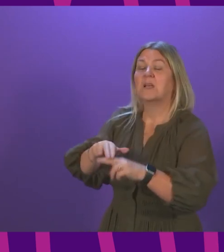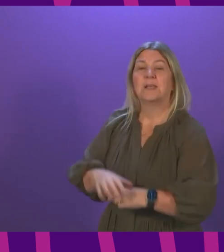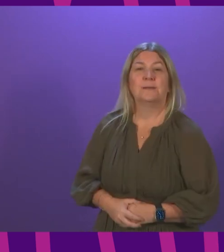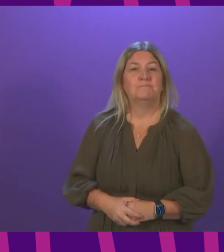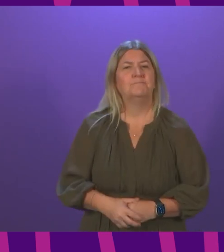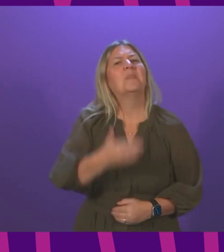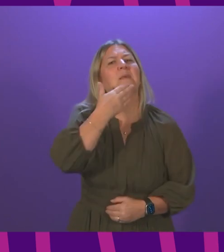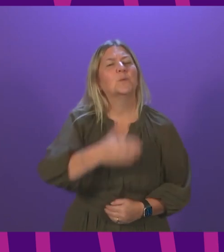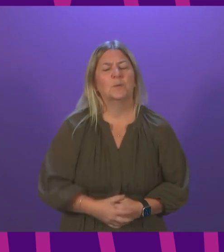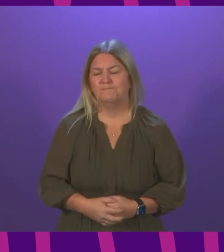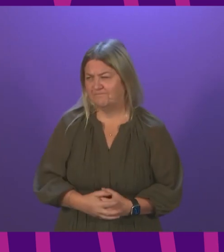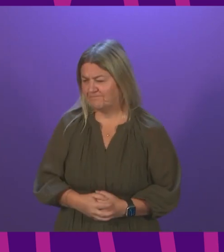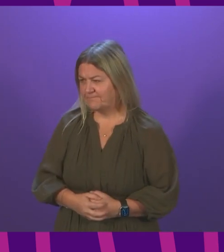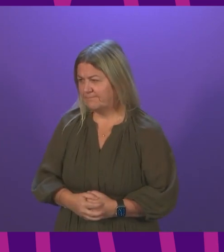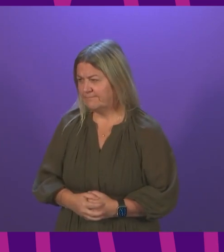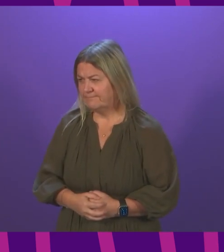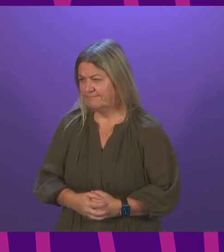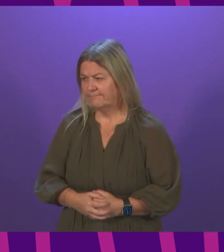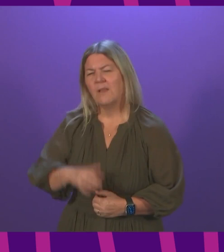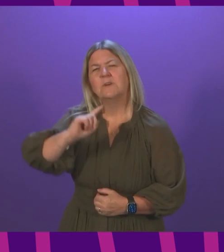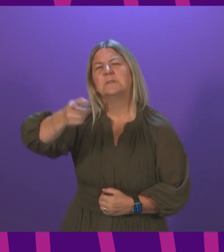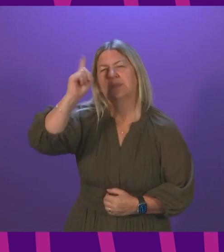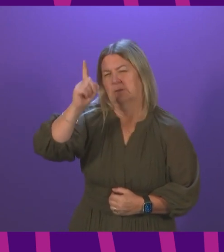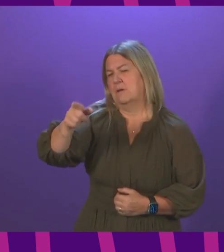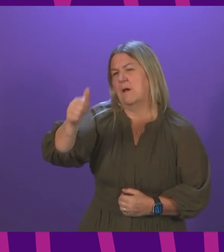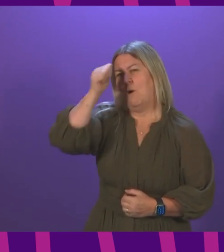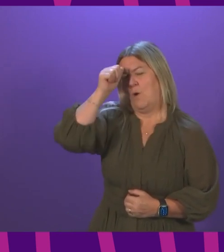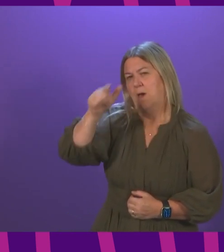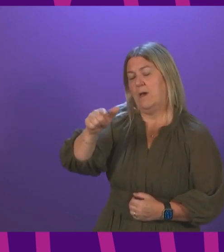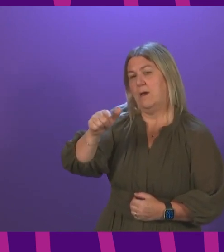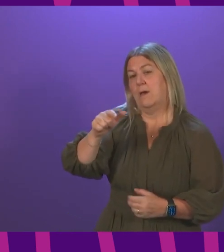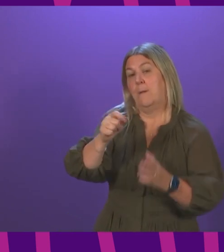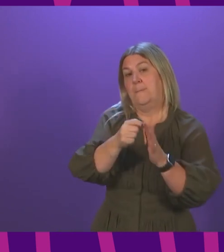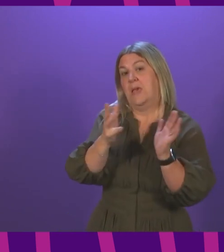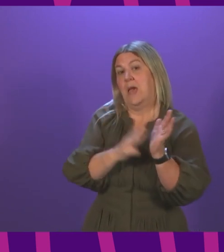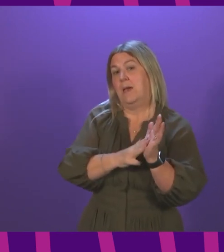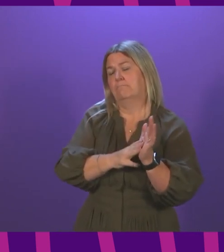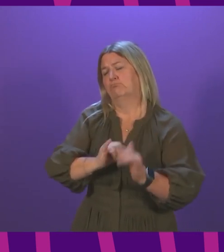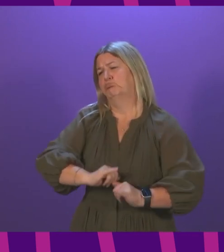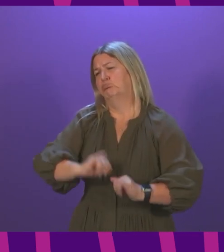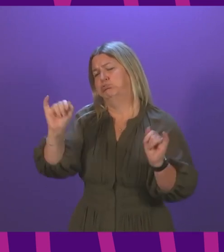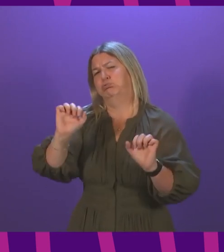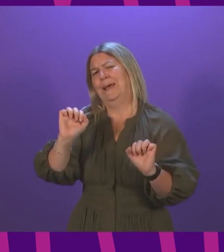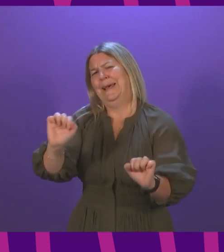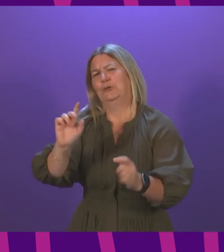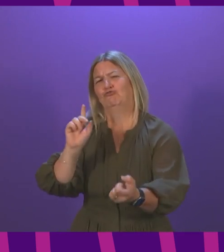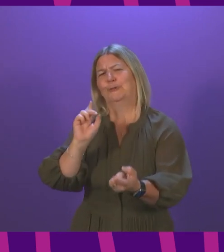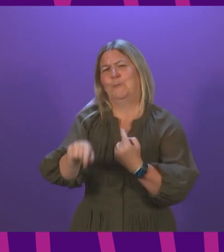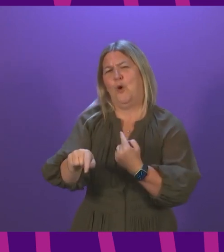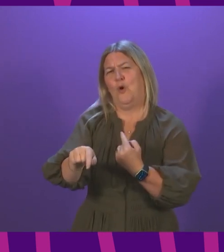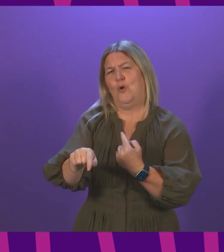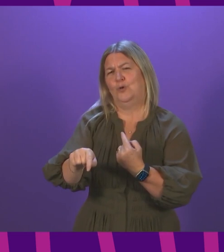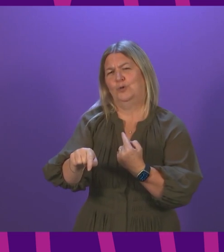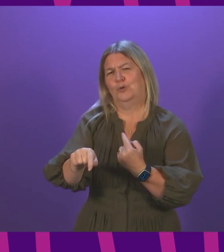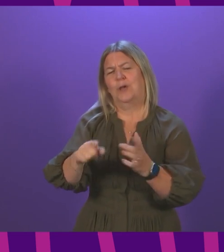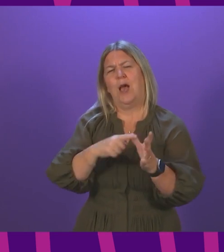Thank you, President Officer. The First Minister will be aware of the Prime Minister's outrageous and condescending response on Andrew